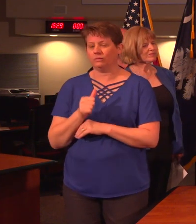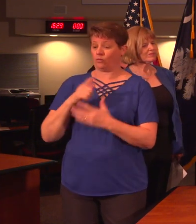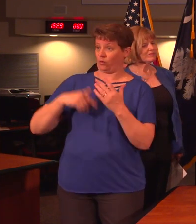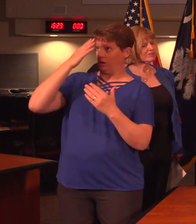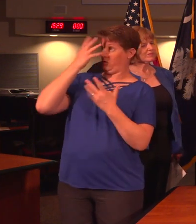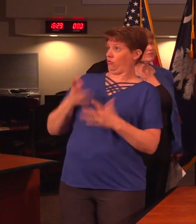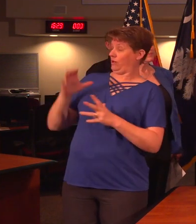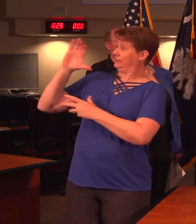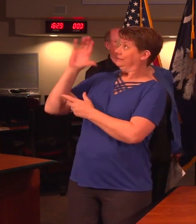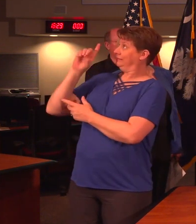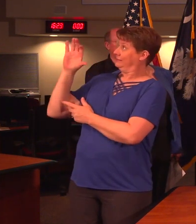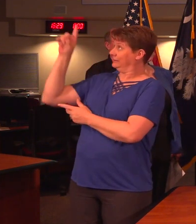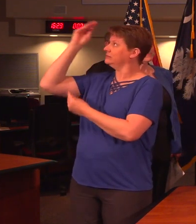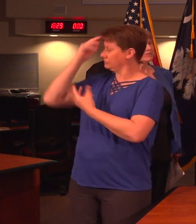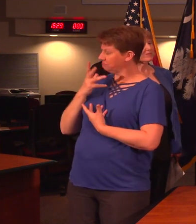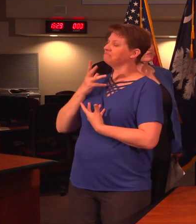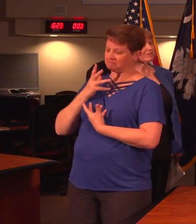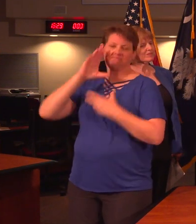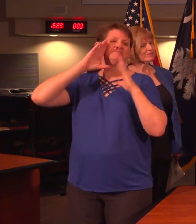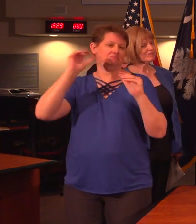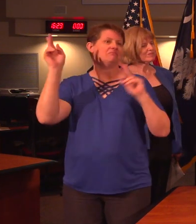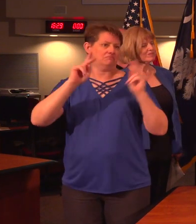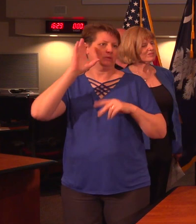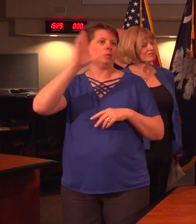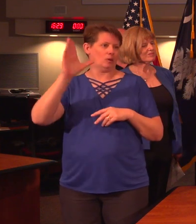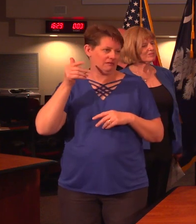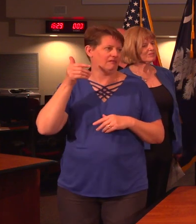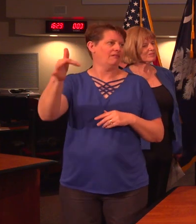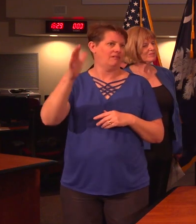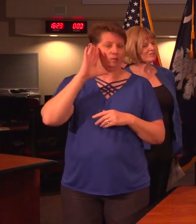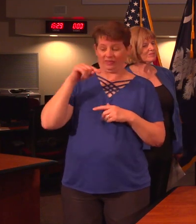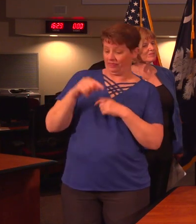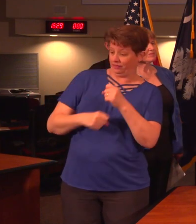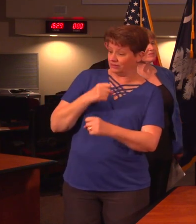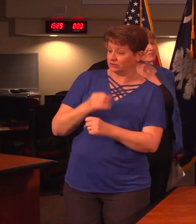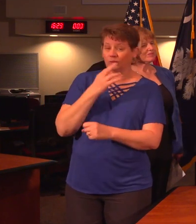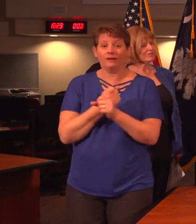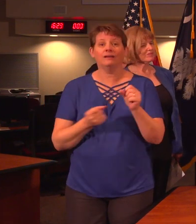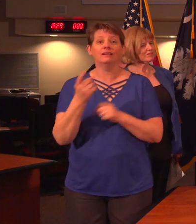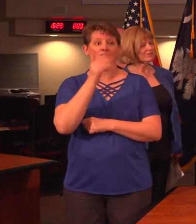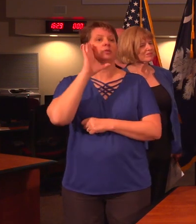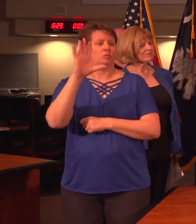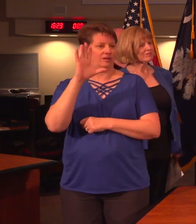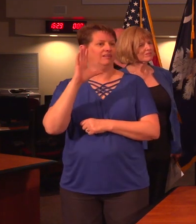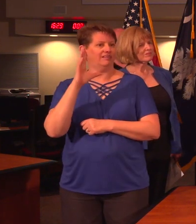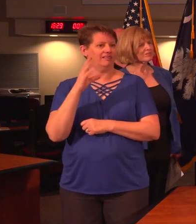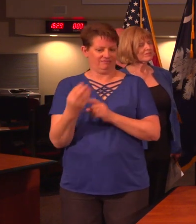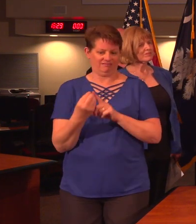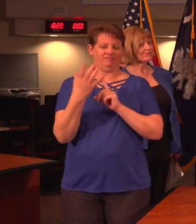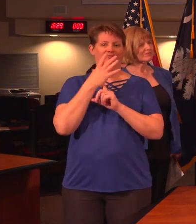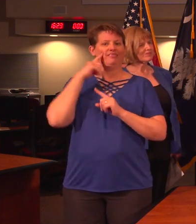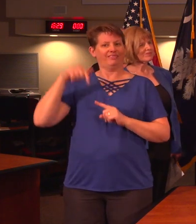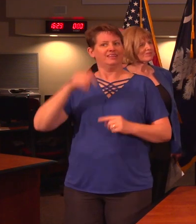CDC expects that many people in the United States will at some point in time, either this year or next, be exposed to this virus.